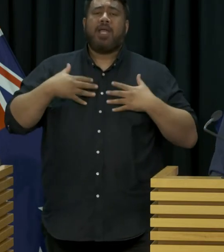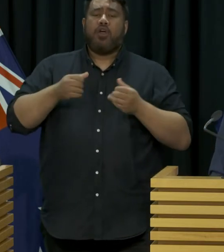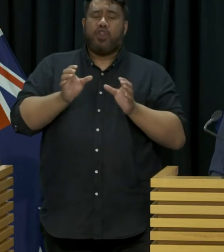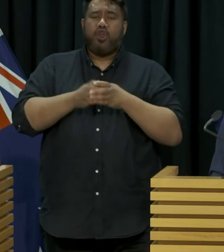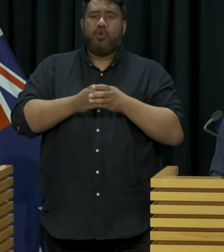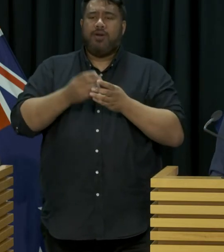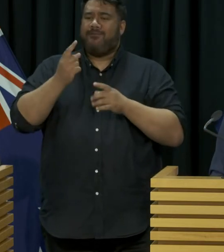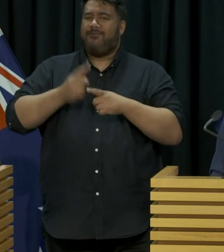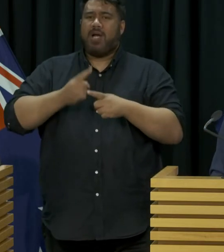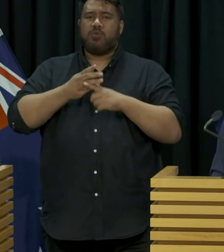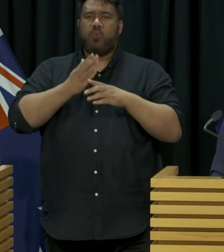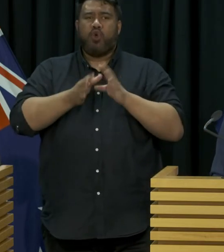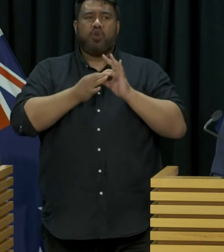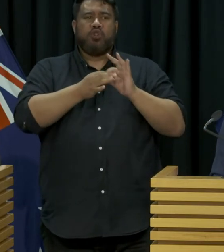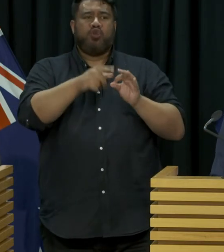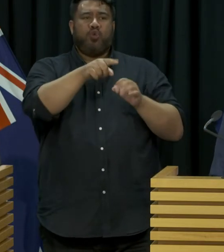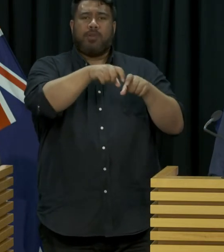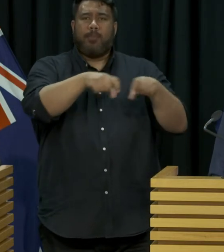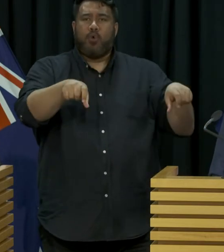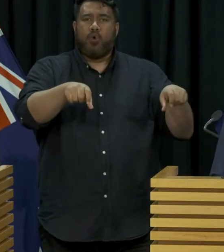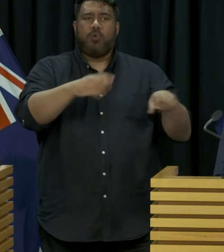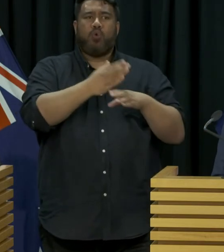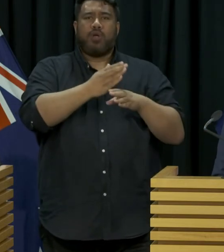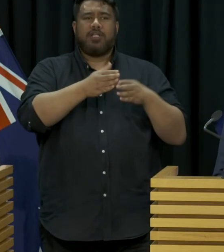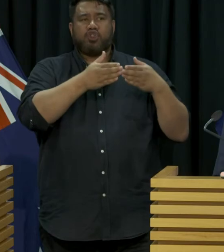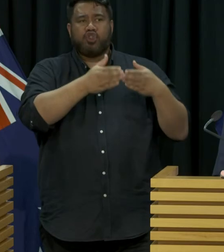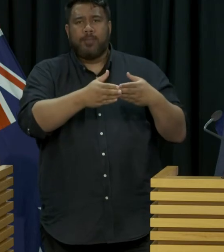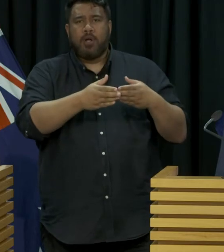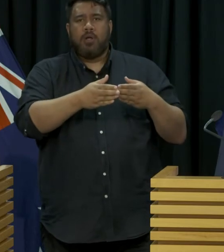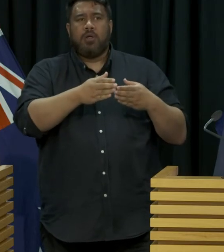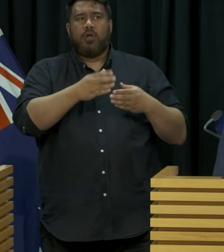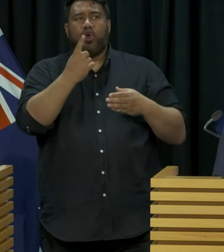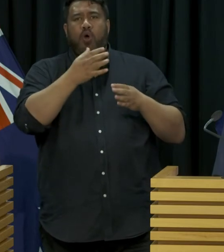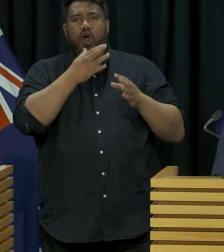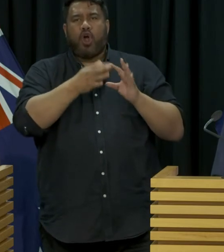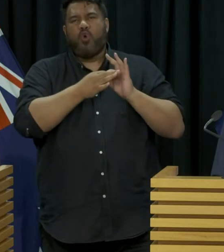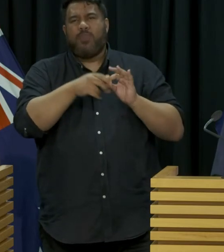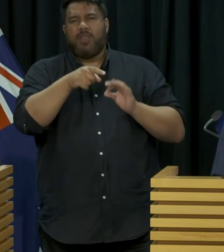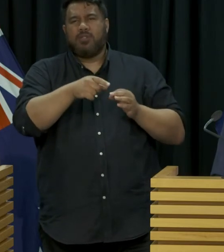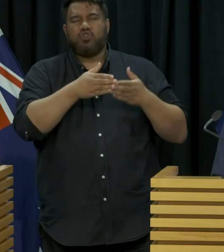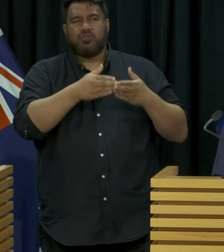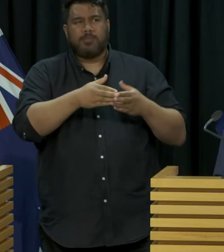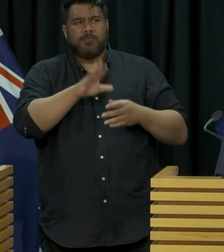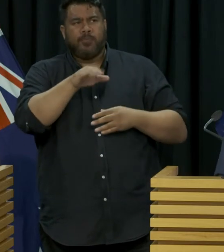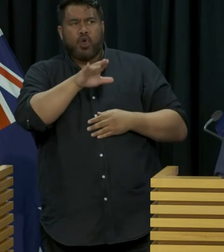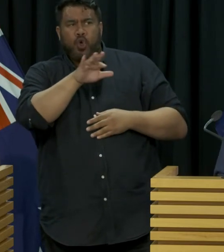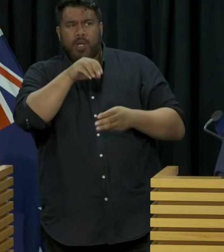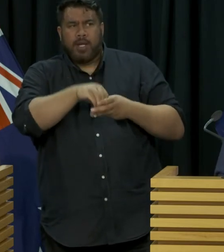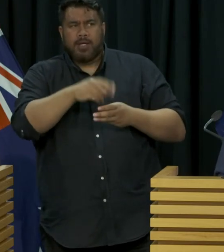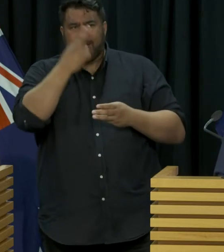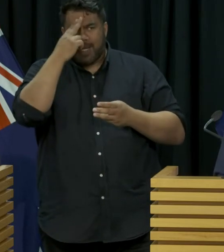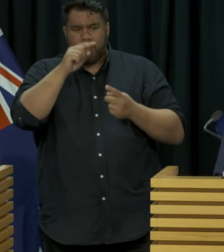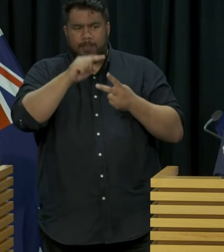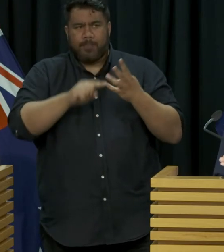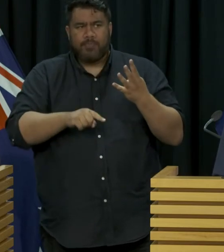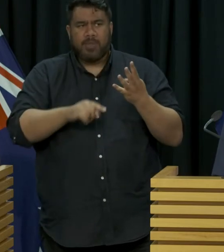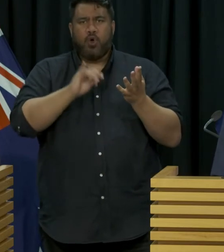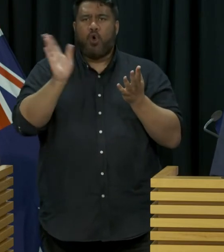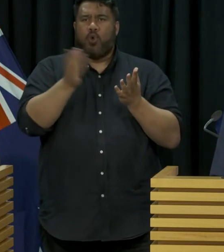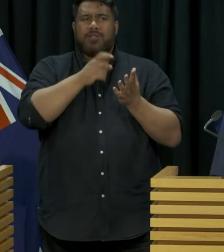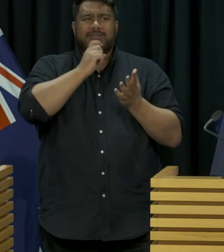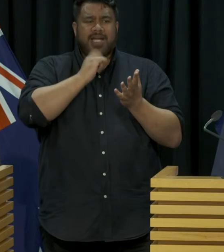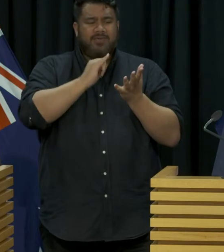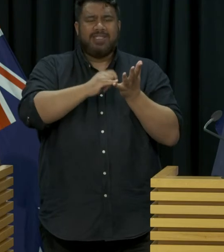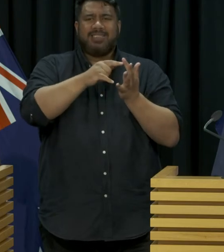worked with the port and the owners of the ship to identify anyone who had been on board, including pilots, the exact stevedores and